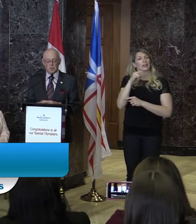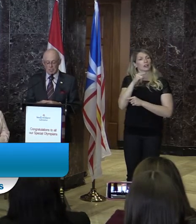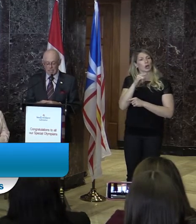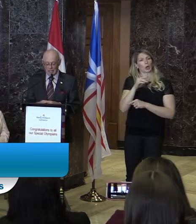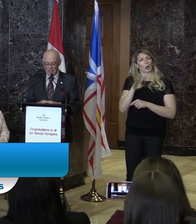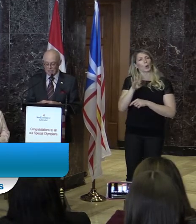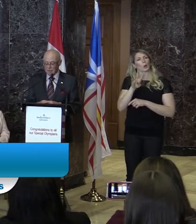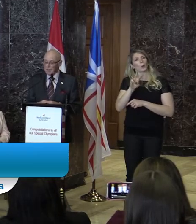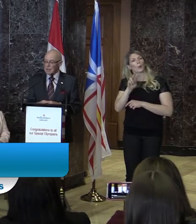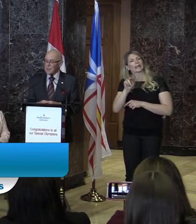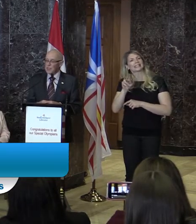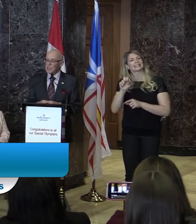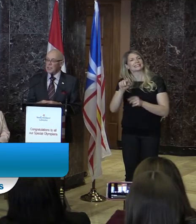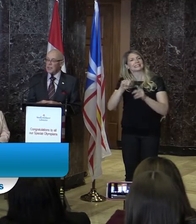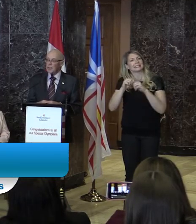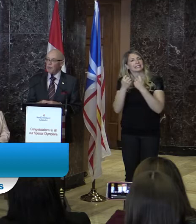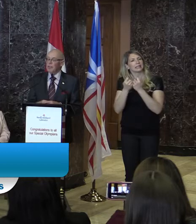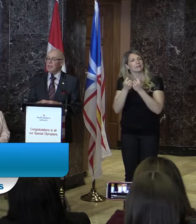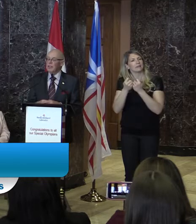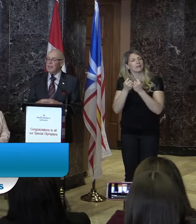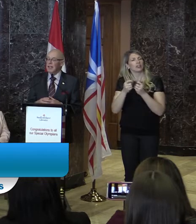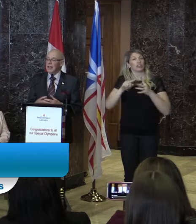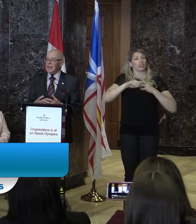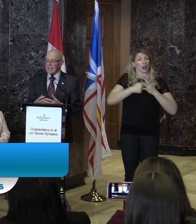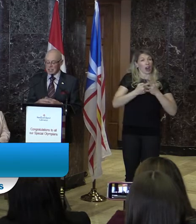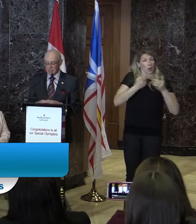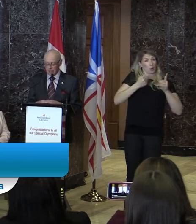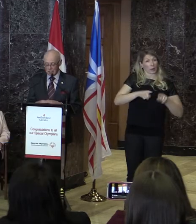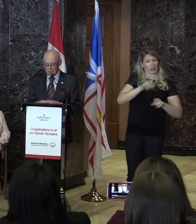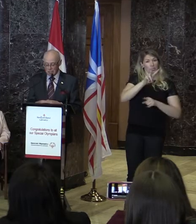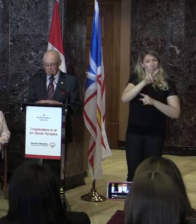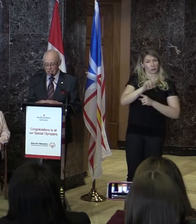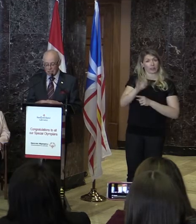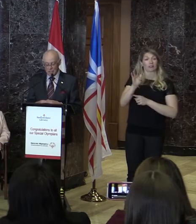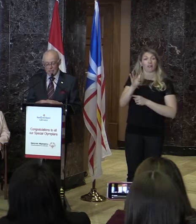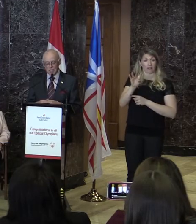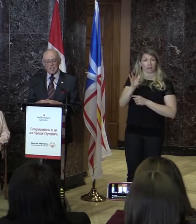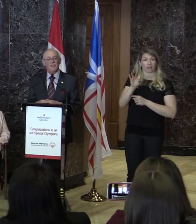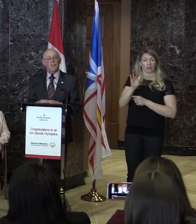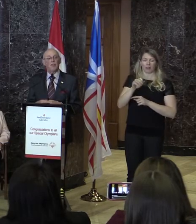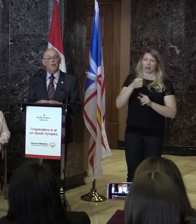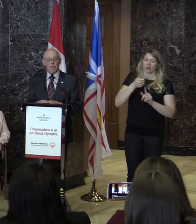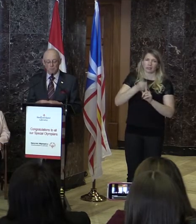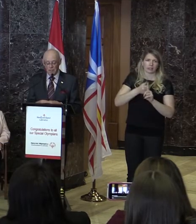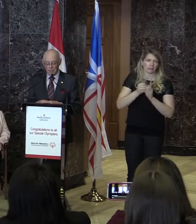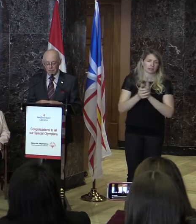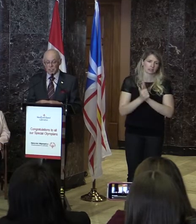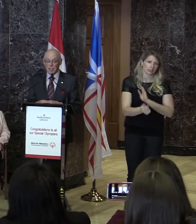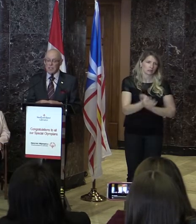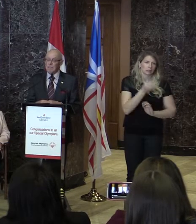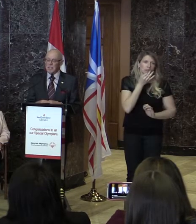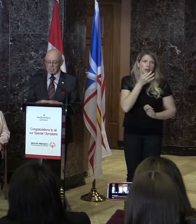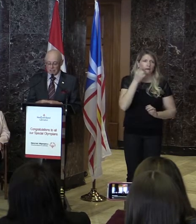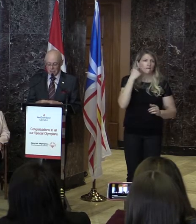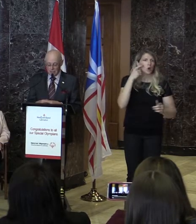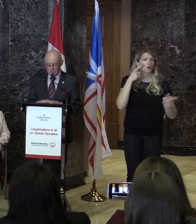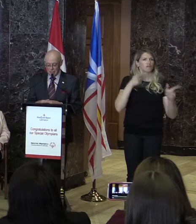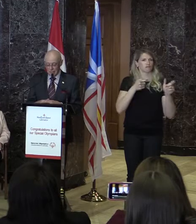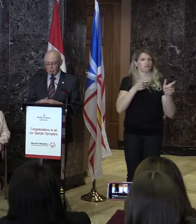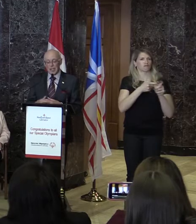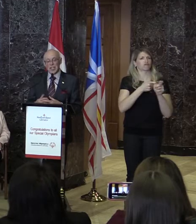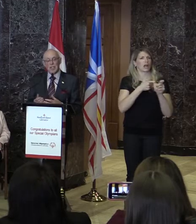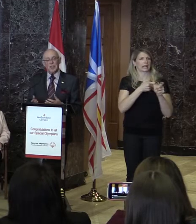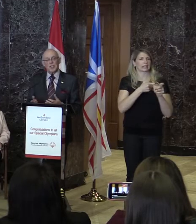2009. She's got a real athletic ability and is a gifted runner, she can leave me standing,